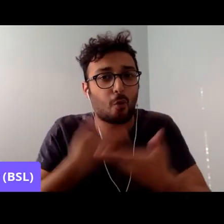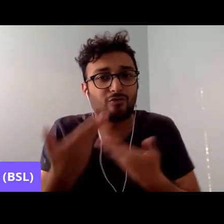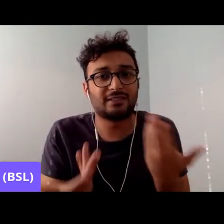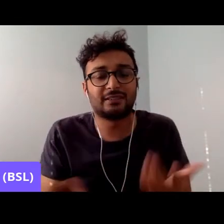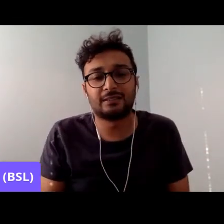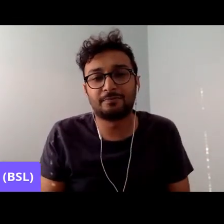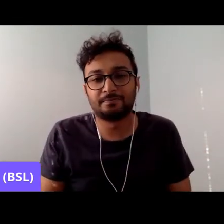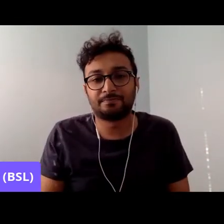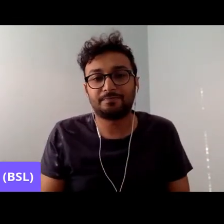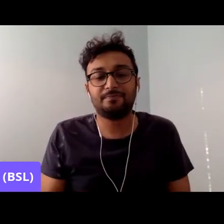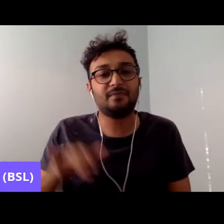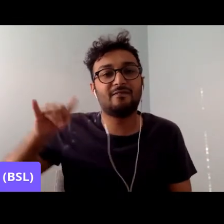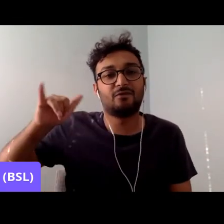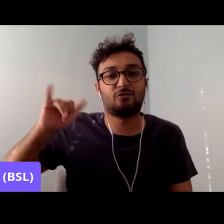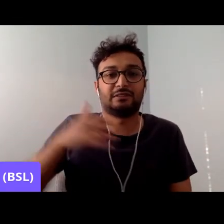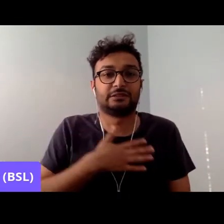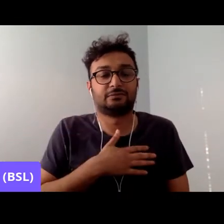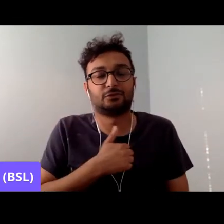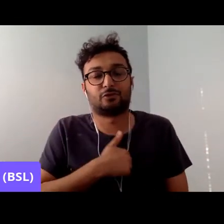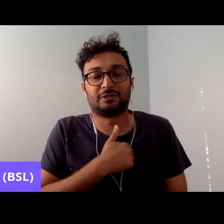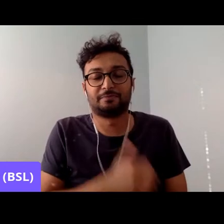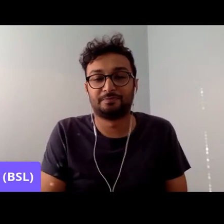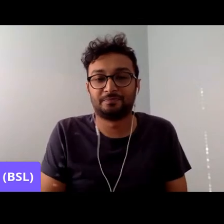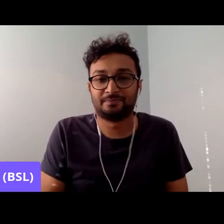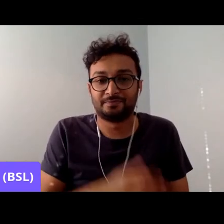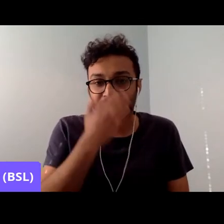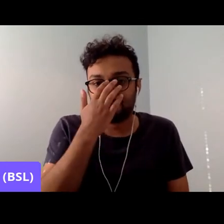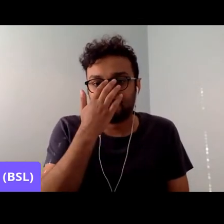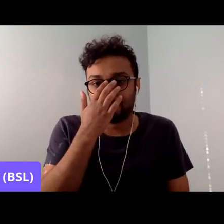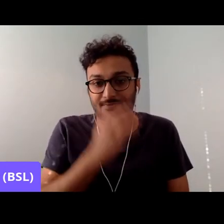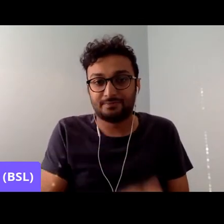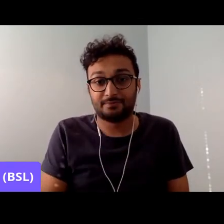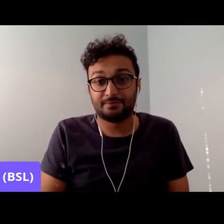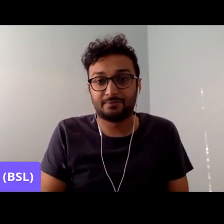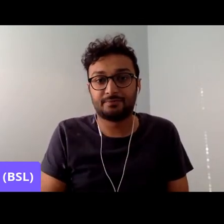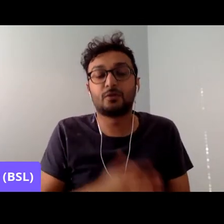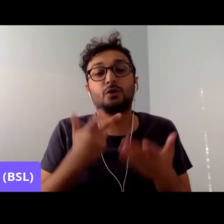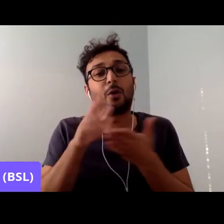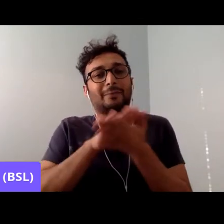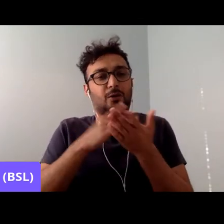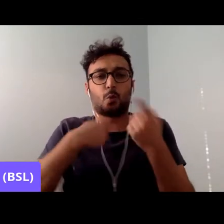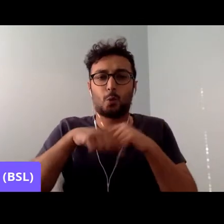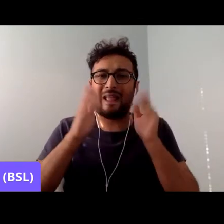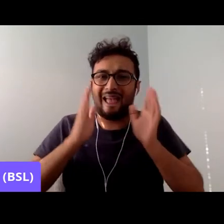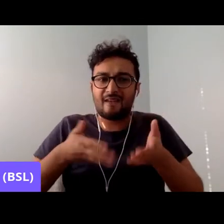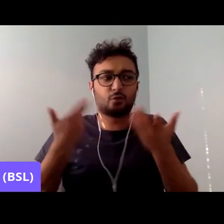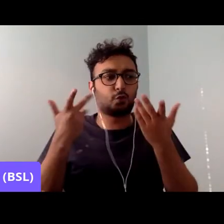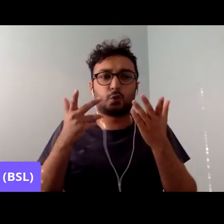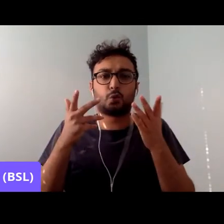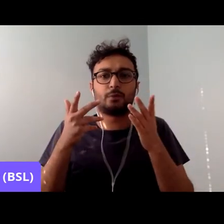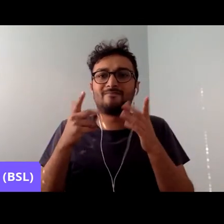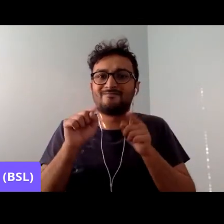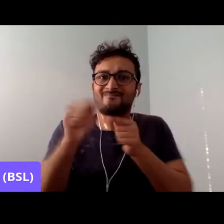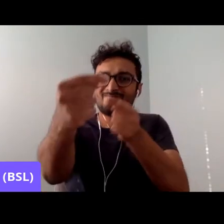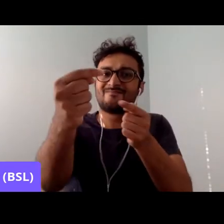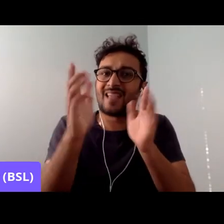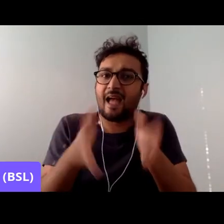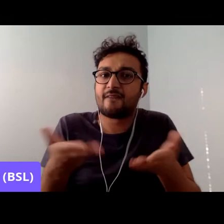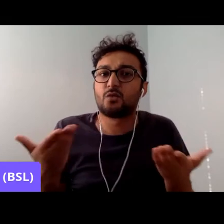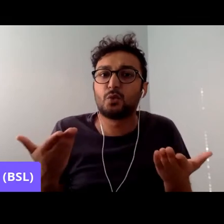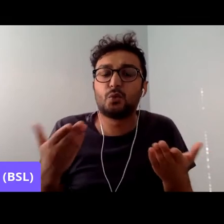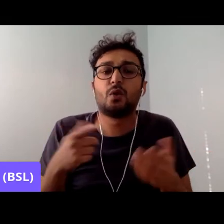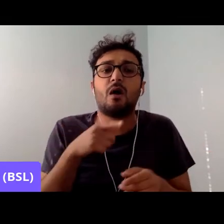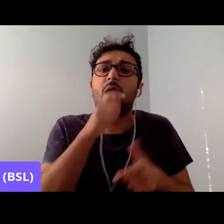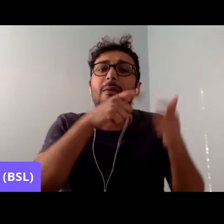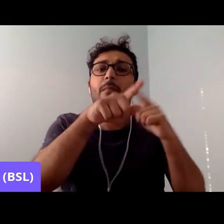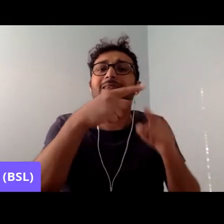Sorry about that. No. So, something which you always have to push back on is the idea that immigrants drive down wages,